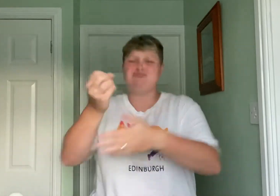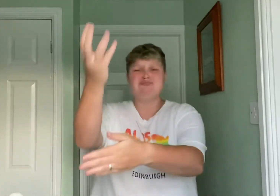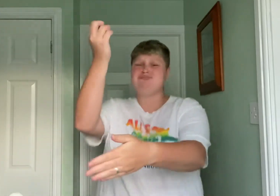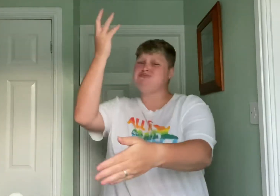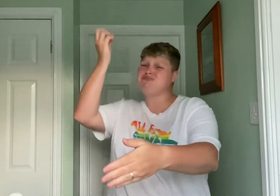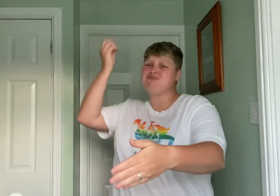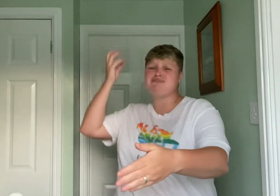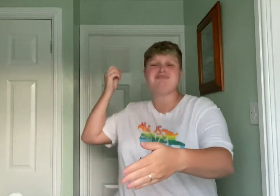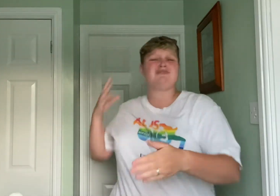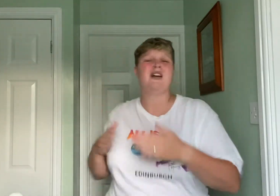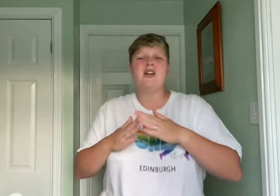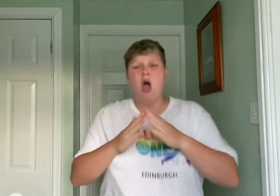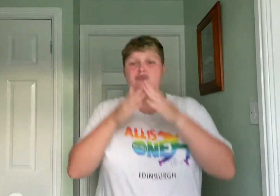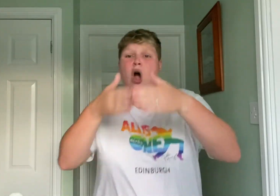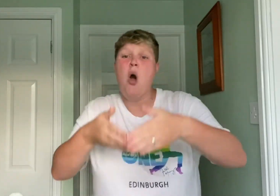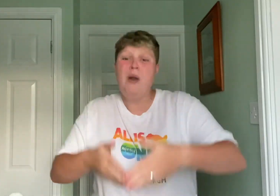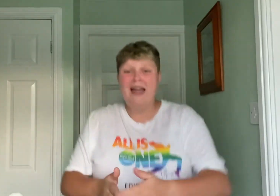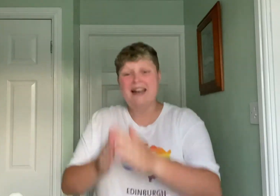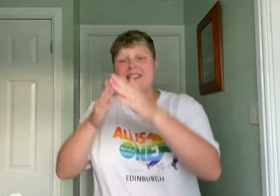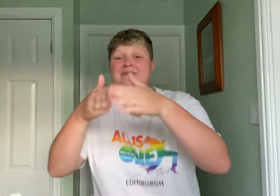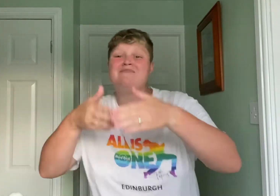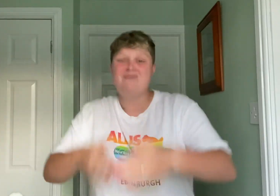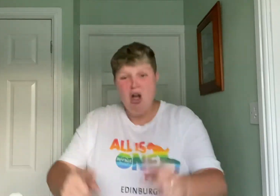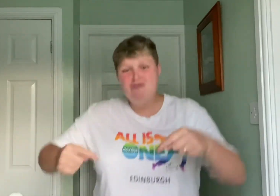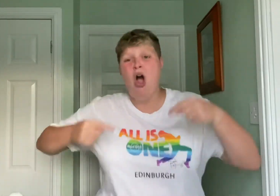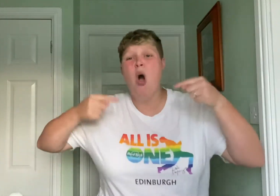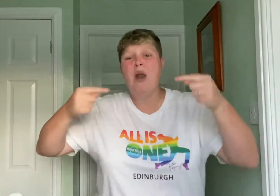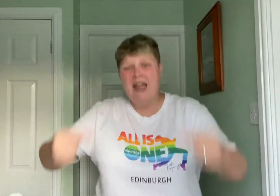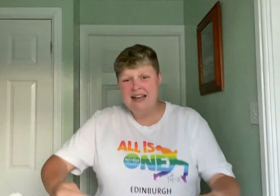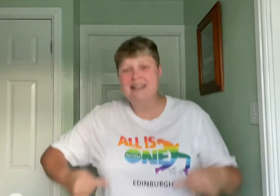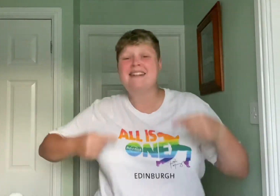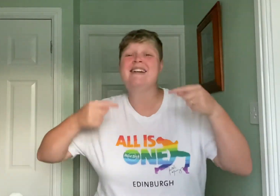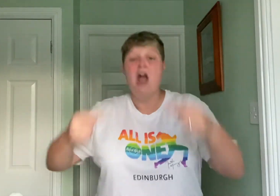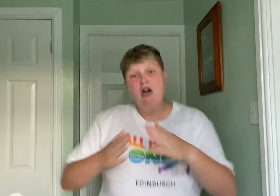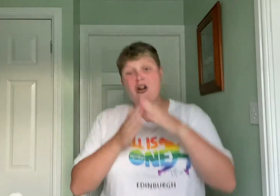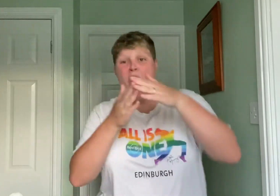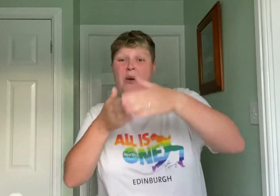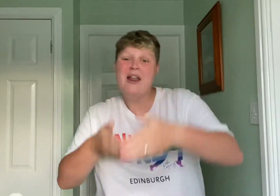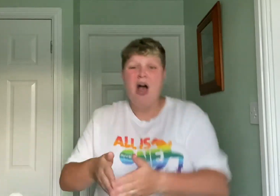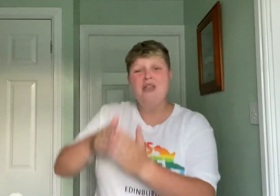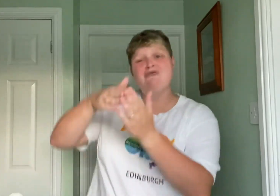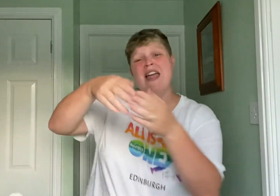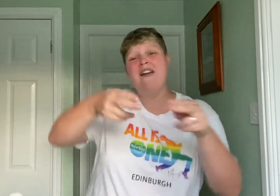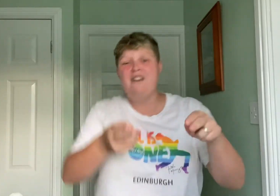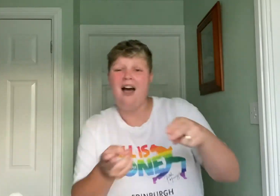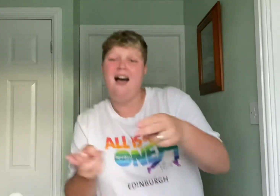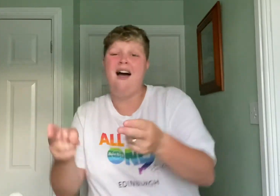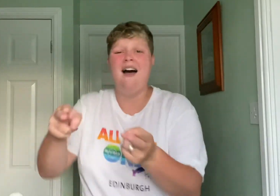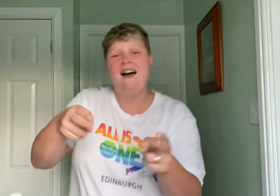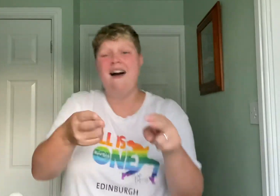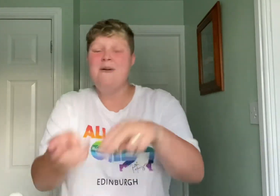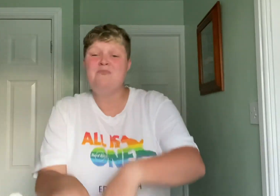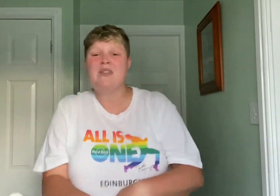and gonna have spent those on the river. So